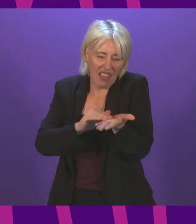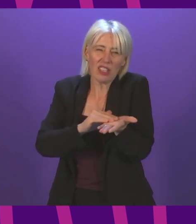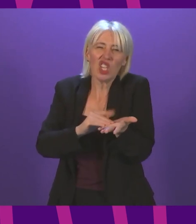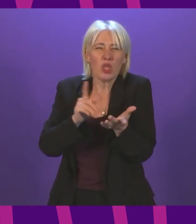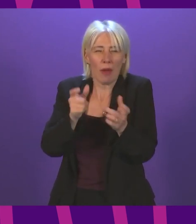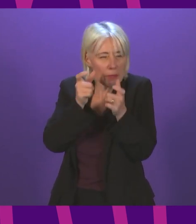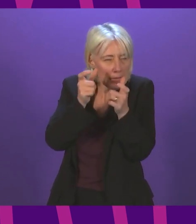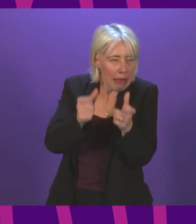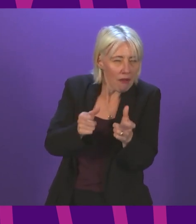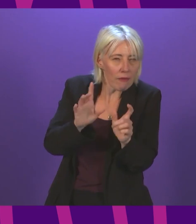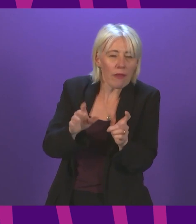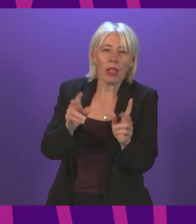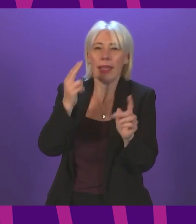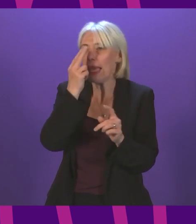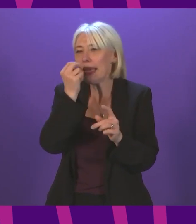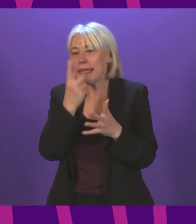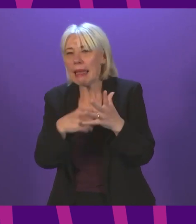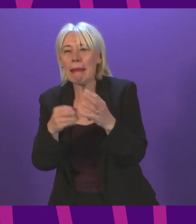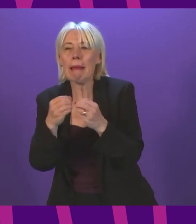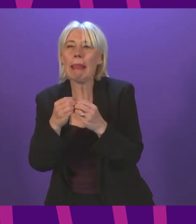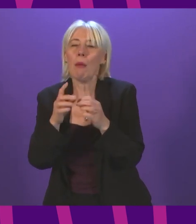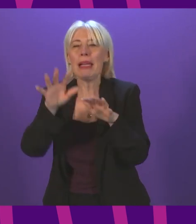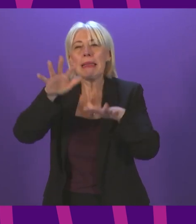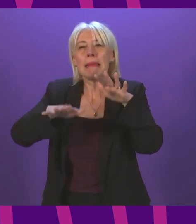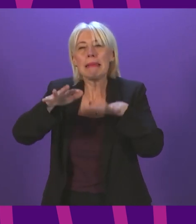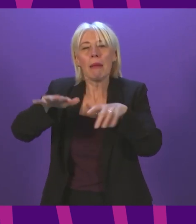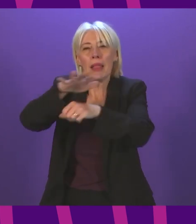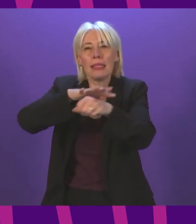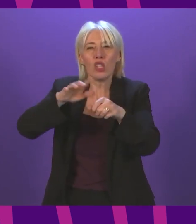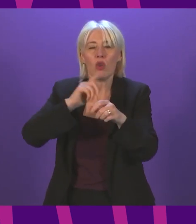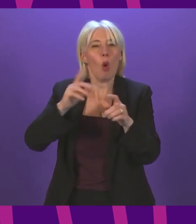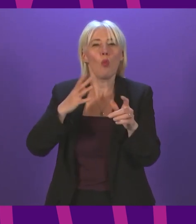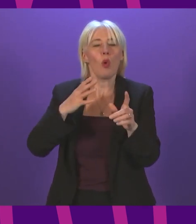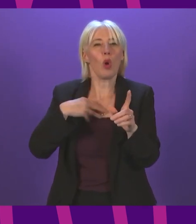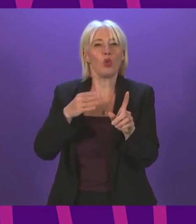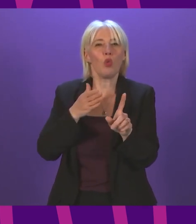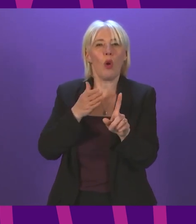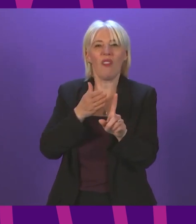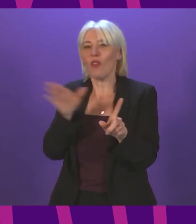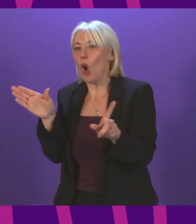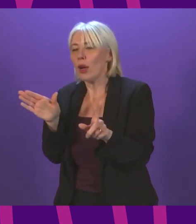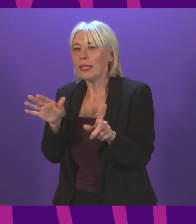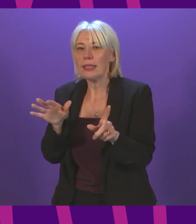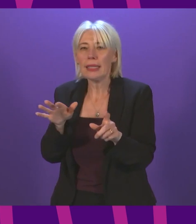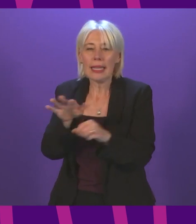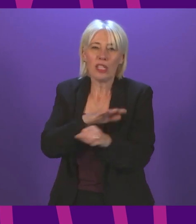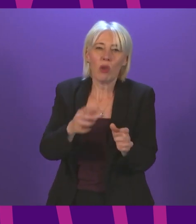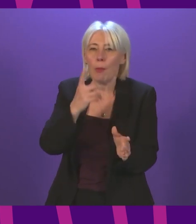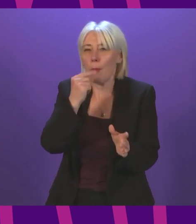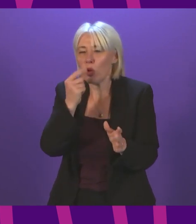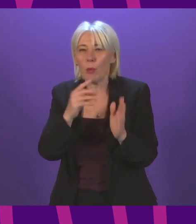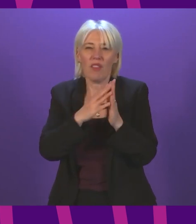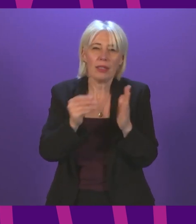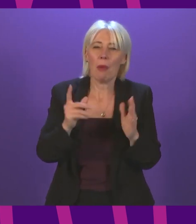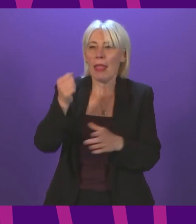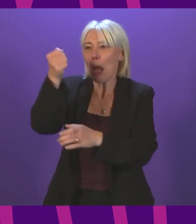The definition around nightclub and similar settings is to try to avoid a situation where, for example, you have pubs